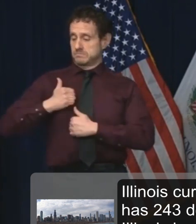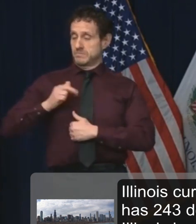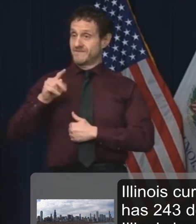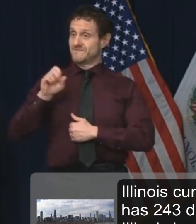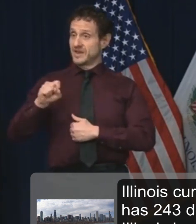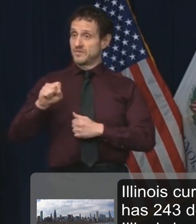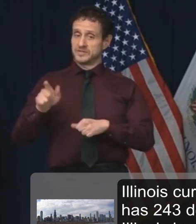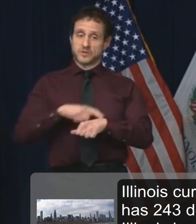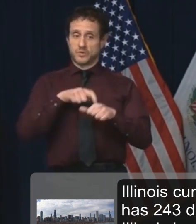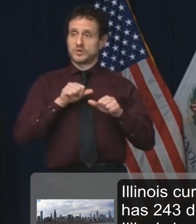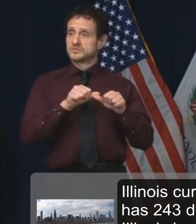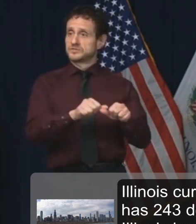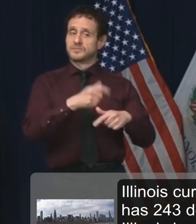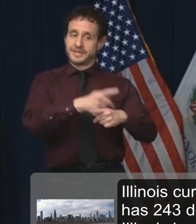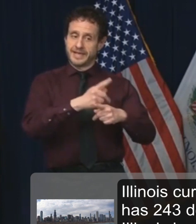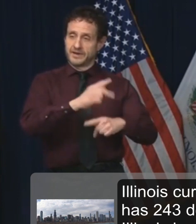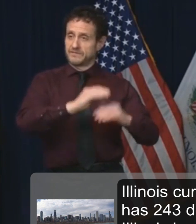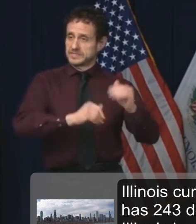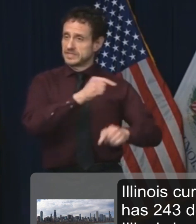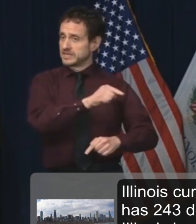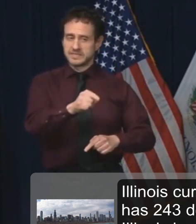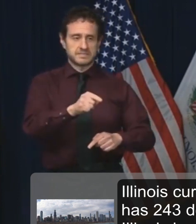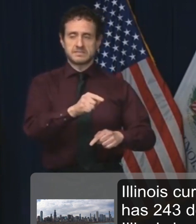our long-term care facilities.